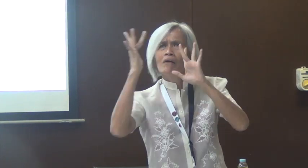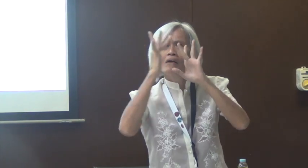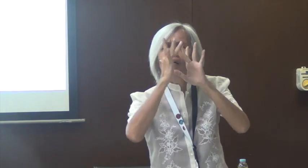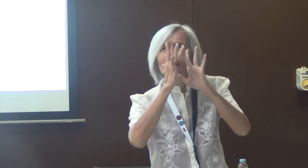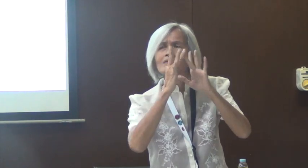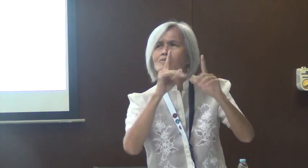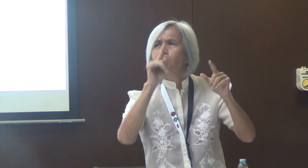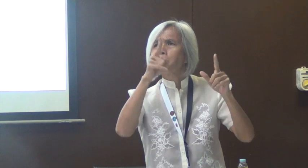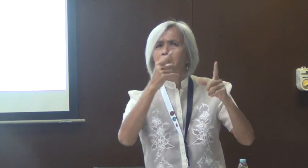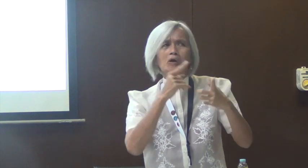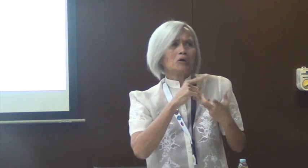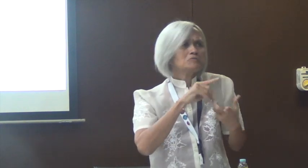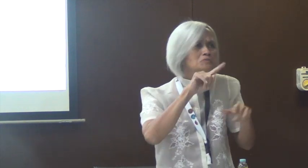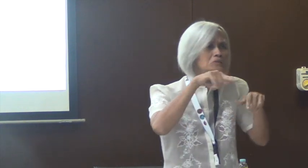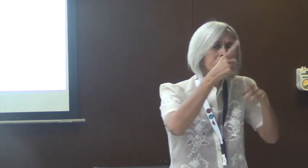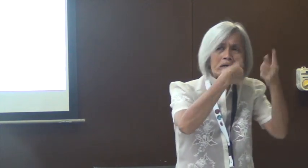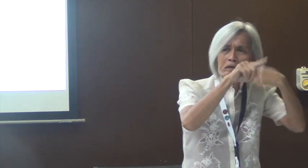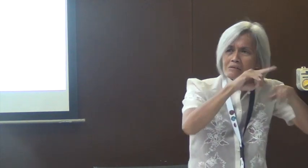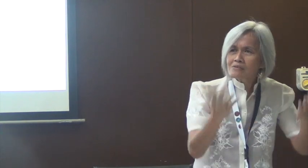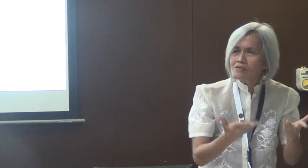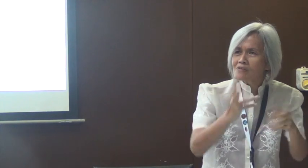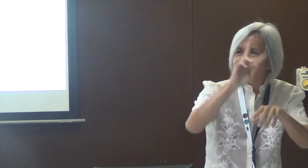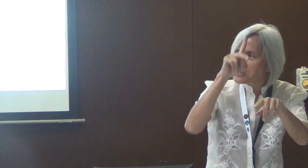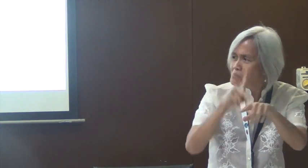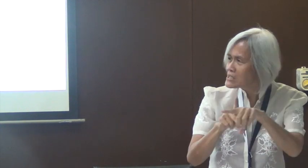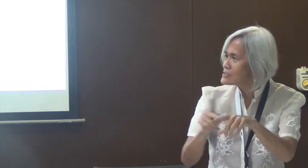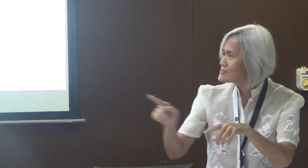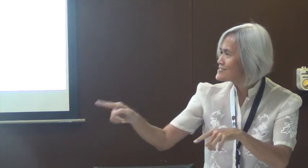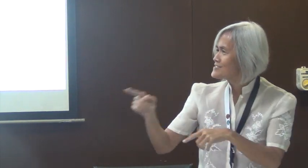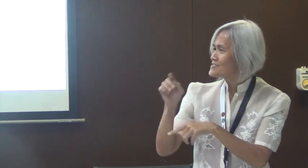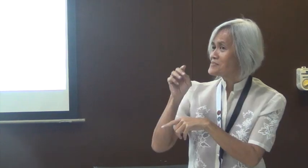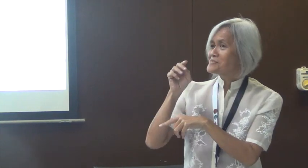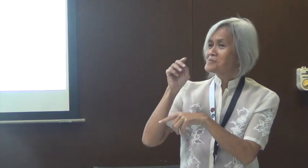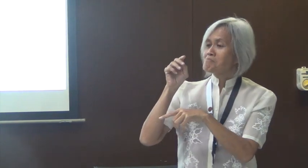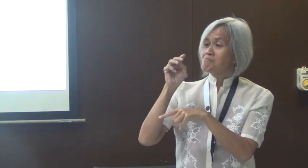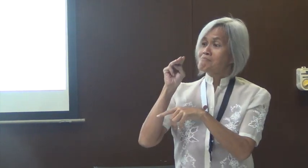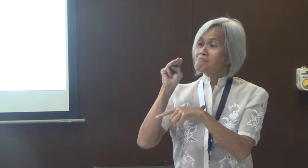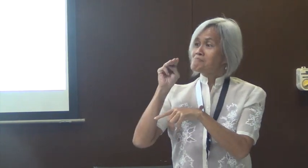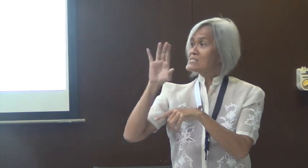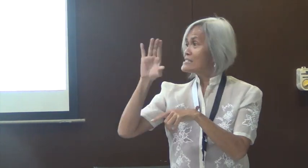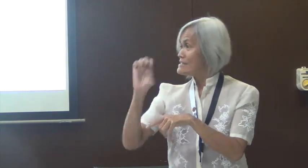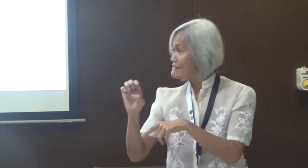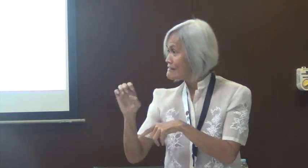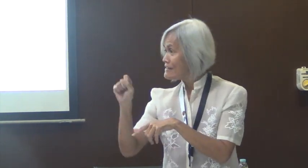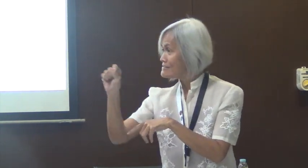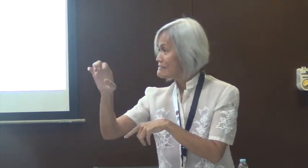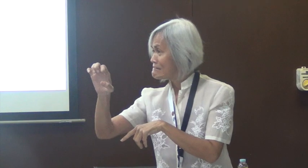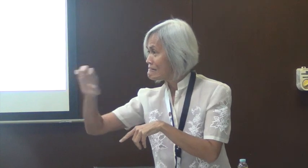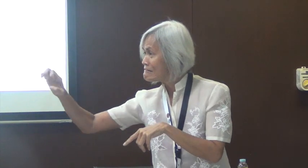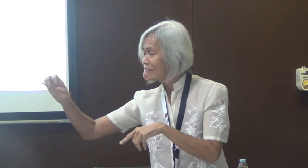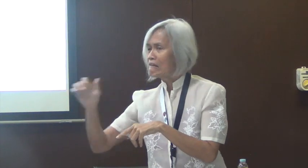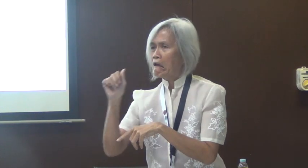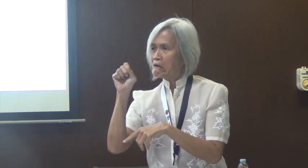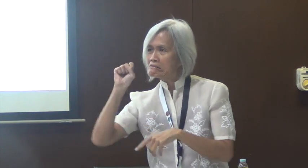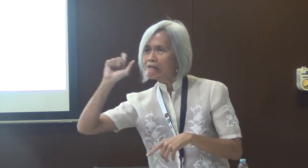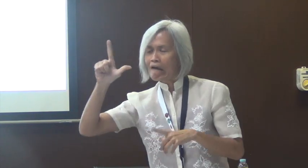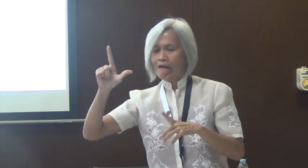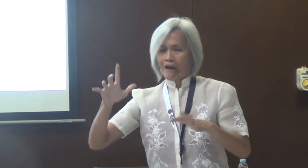Luzon, Visayas, and Mindanao. You'll see sign languages. You'll see manually coded